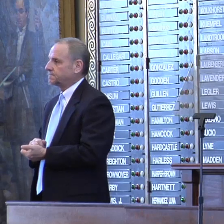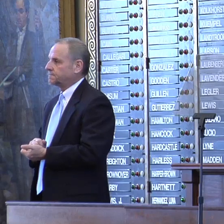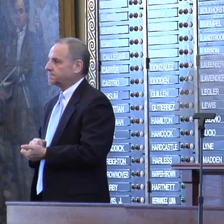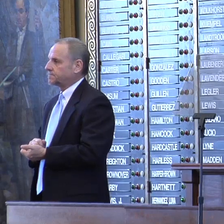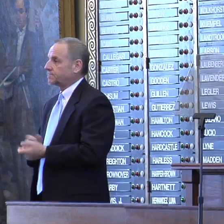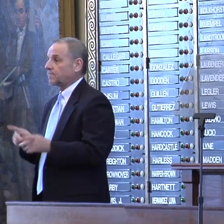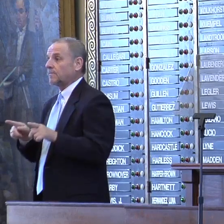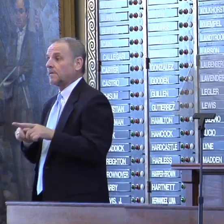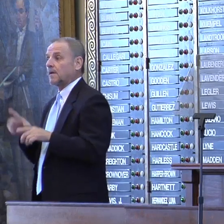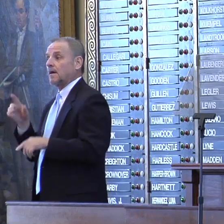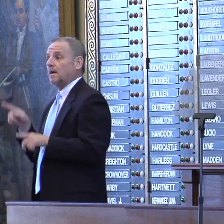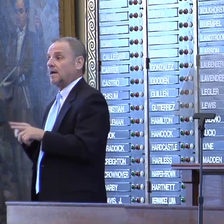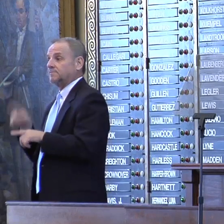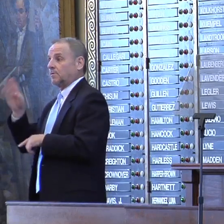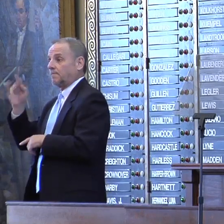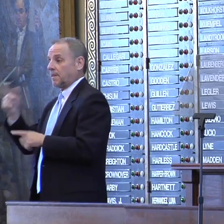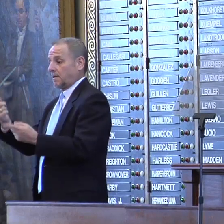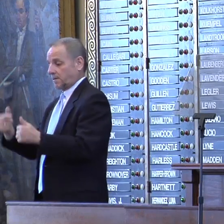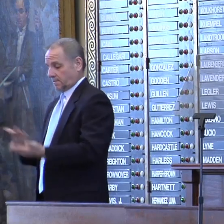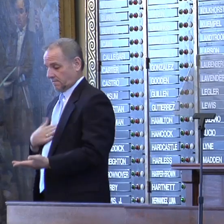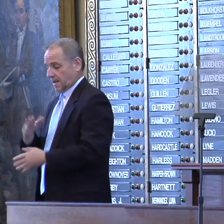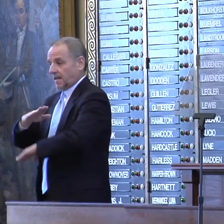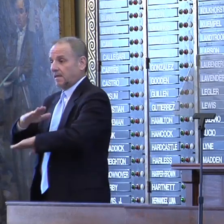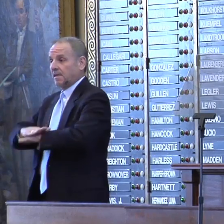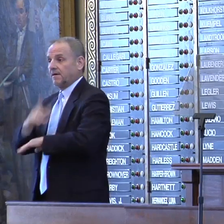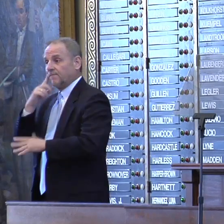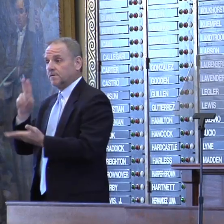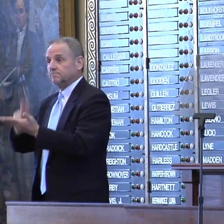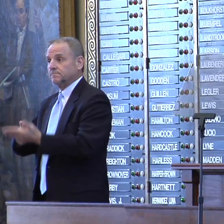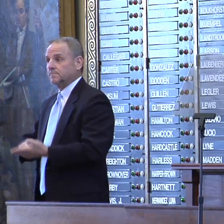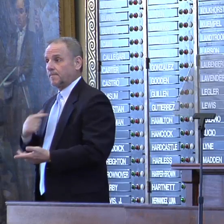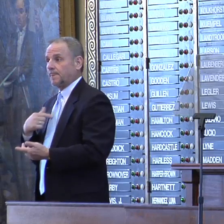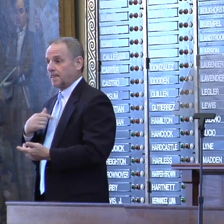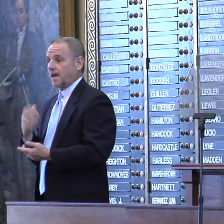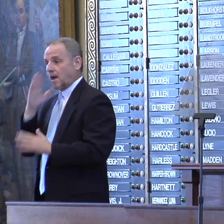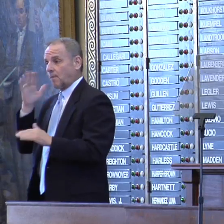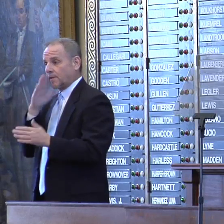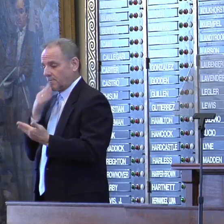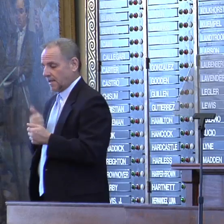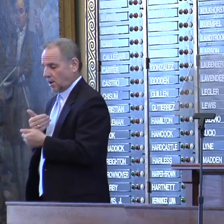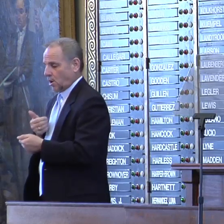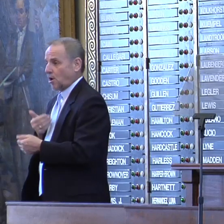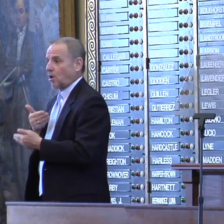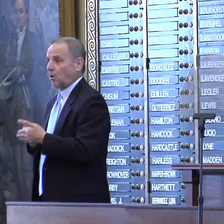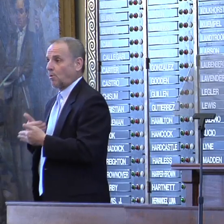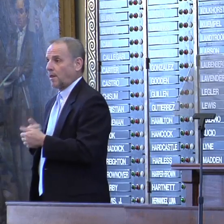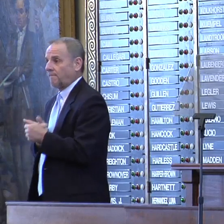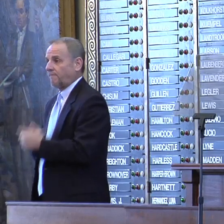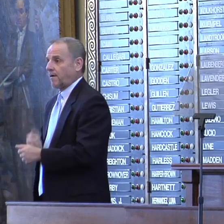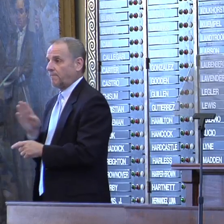As those bills come to my desk for signature, I hope they'll be closely followed by others